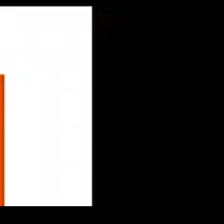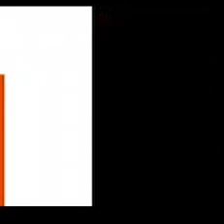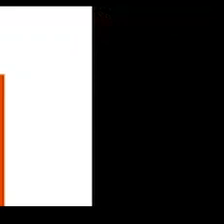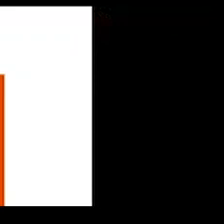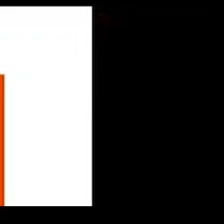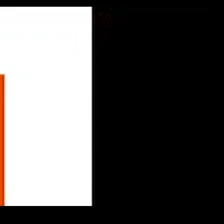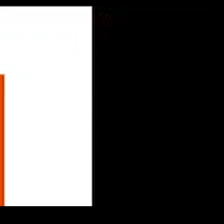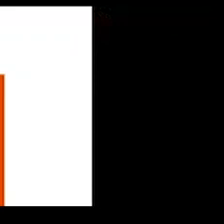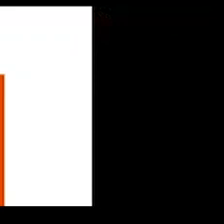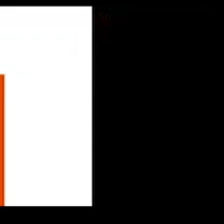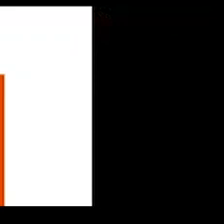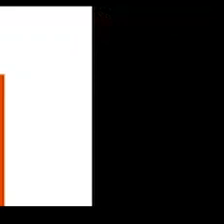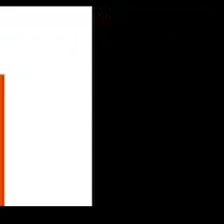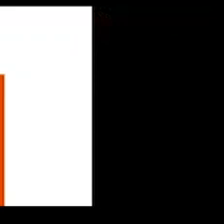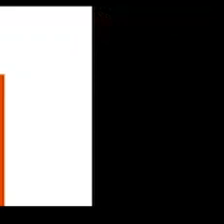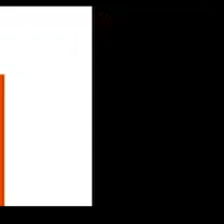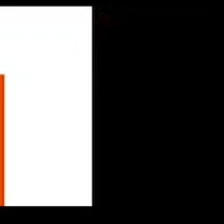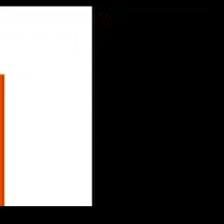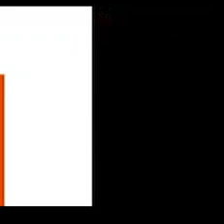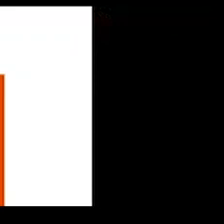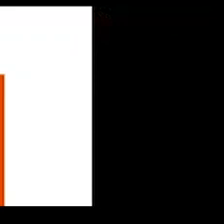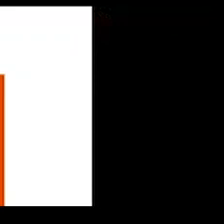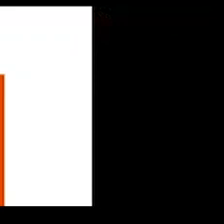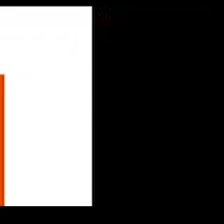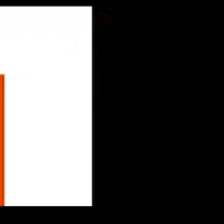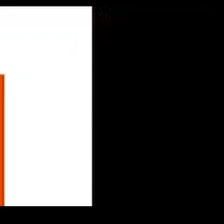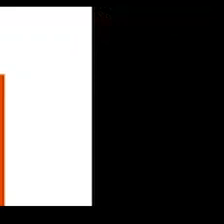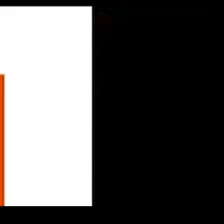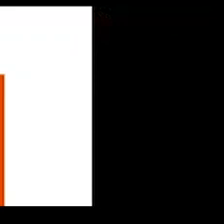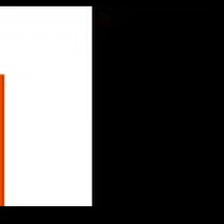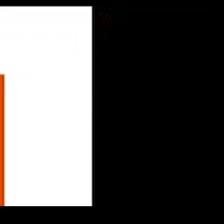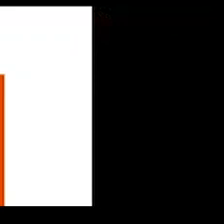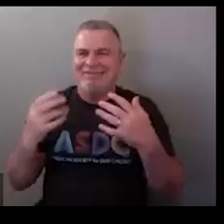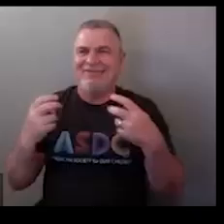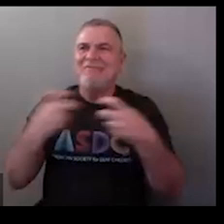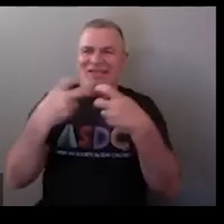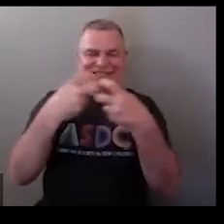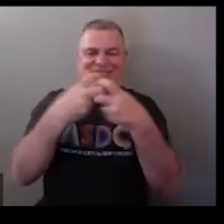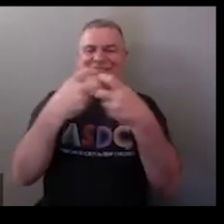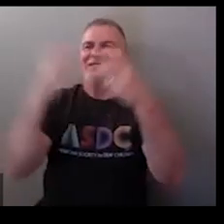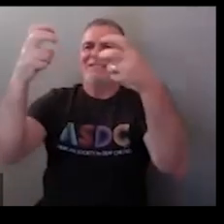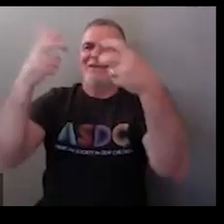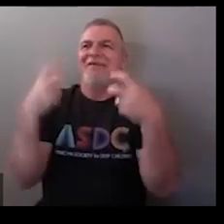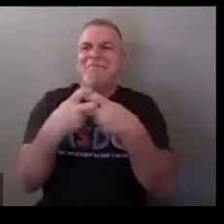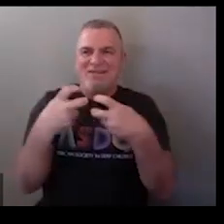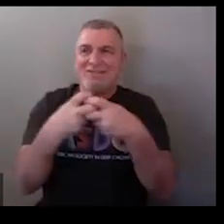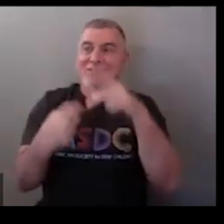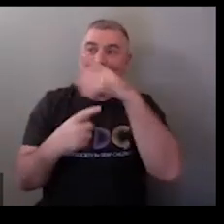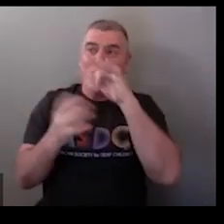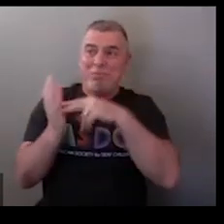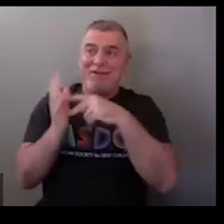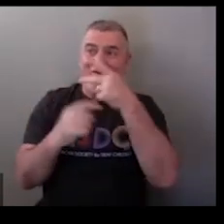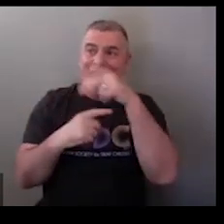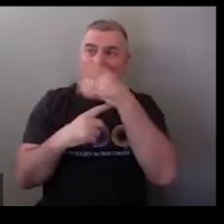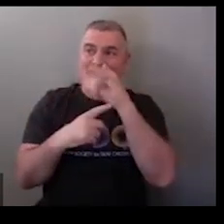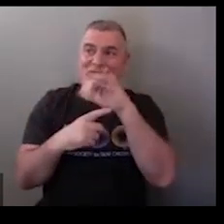initials for example physics is the science sign with a p no physics is actually different so this